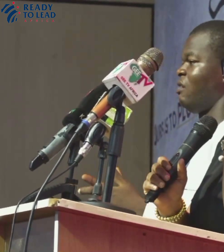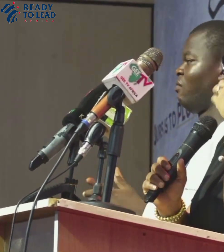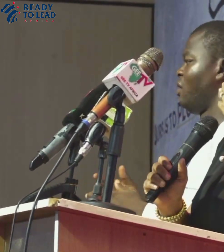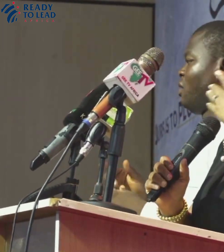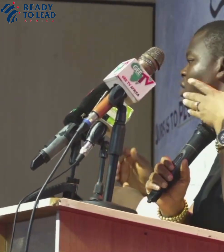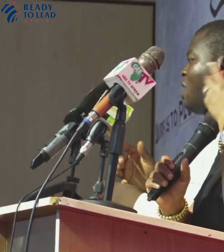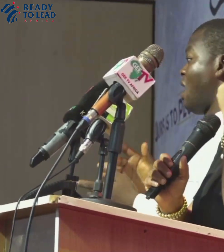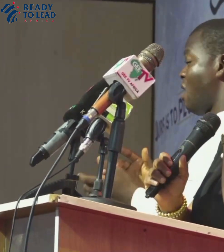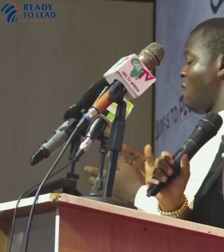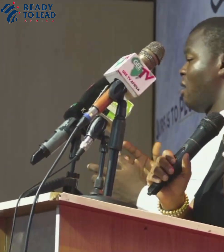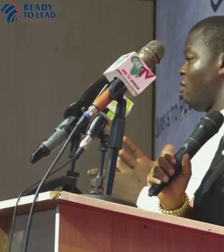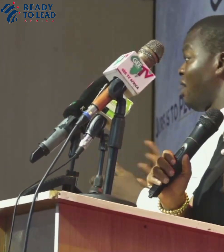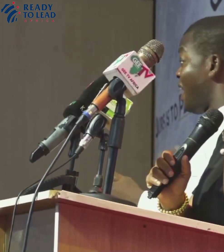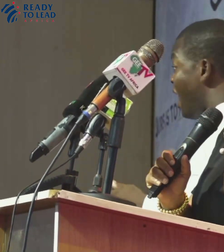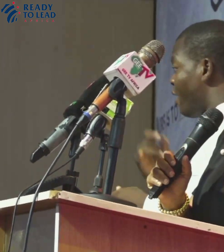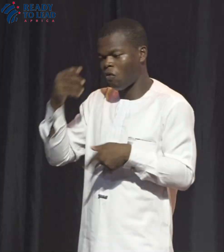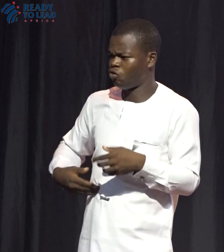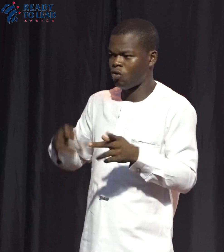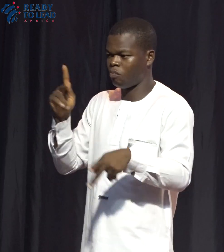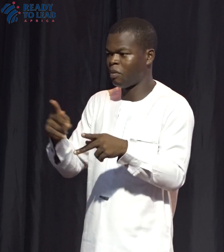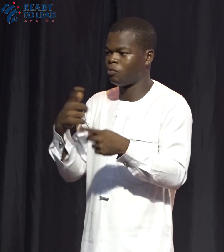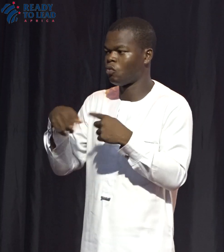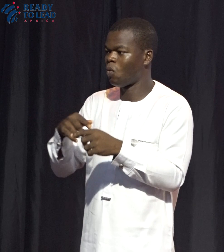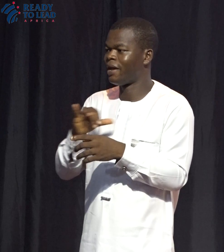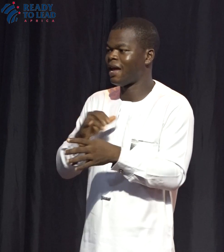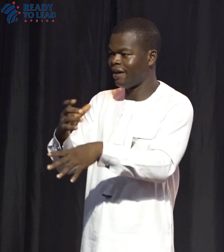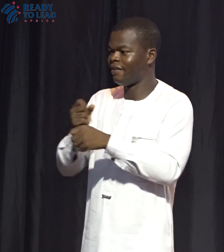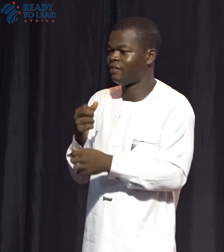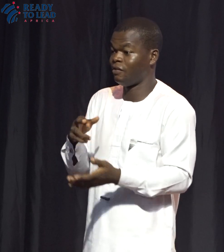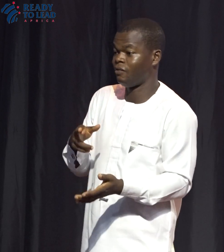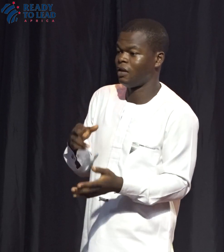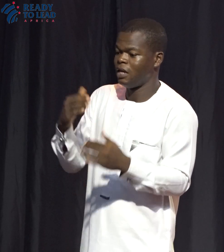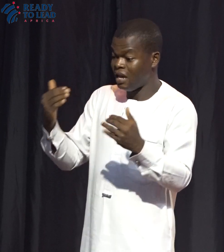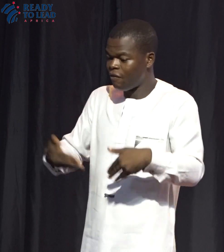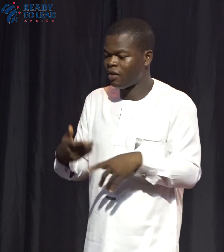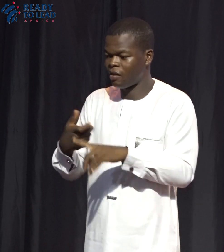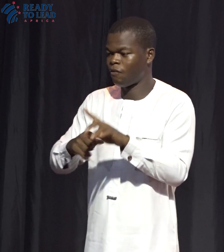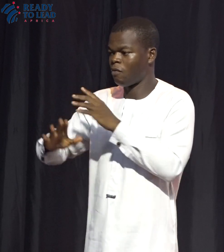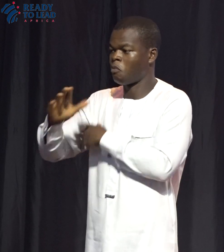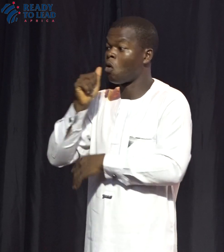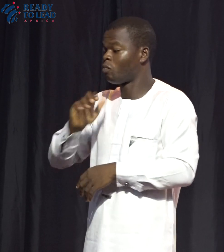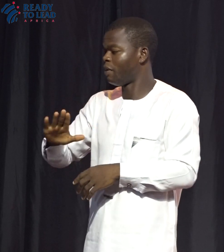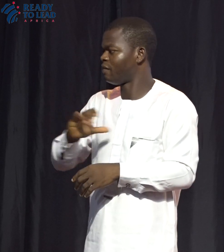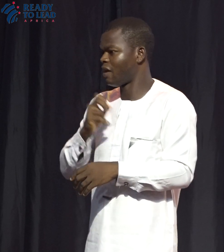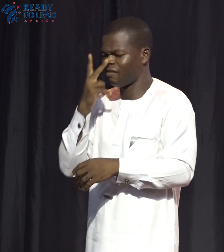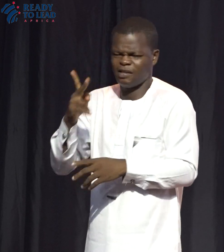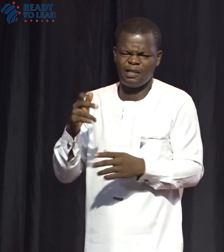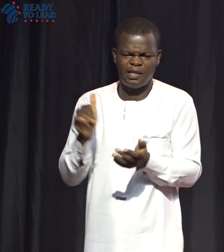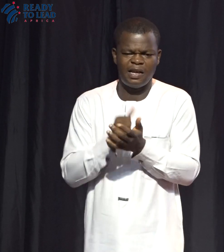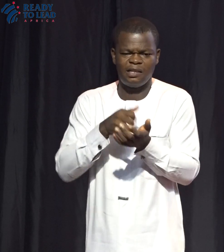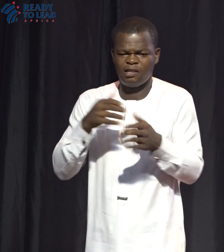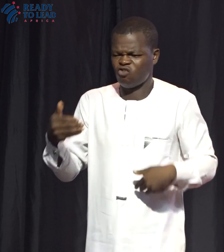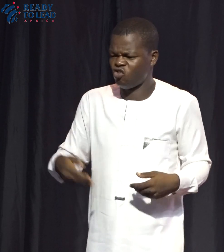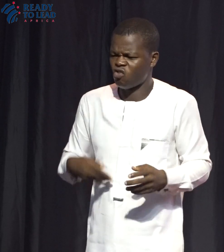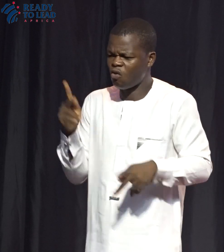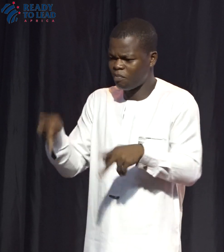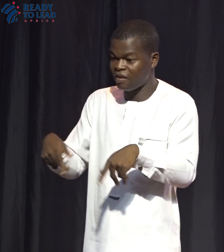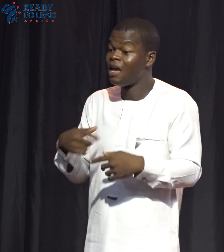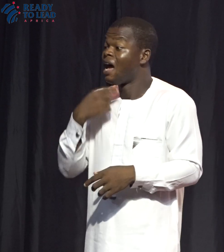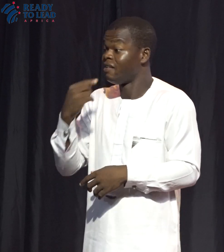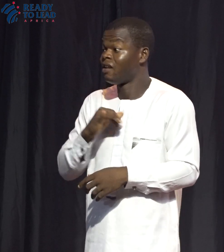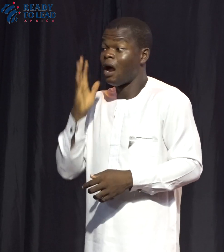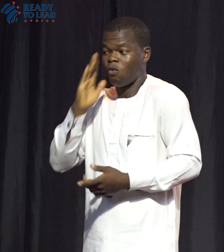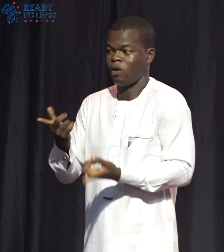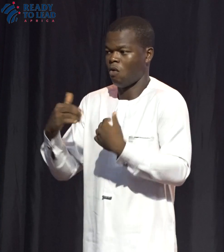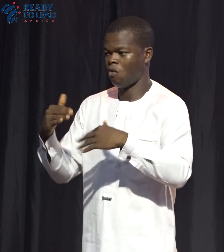And that's why when I received the invitation from God Bless and seeing the demography, I said I would come myself, even if